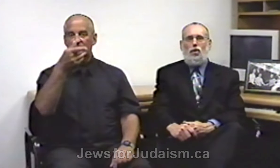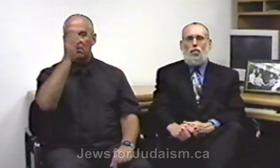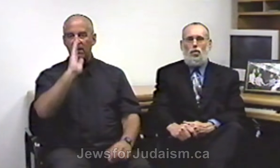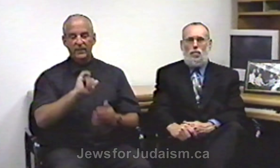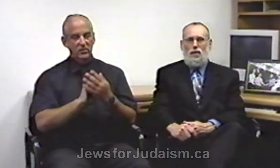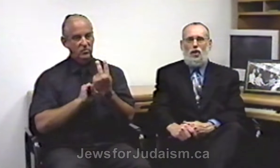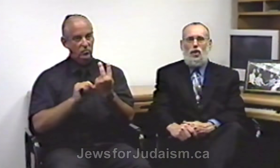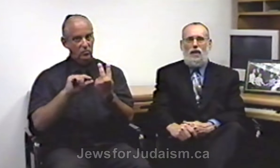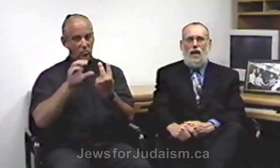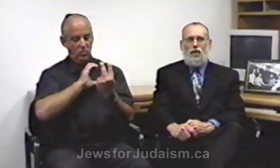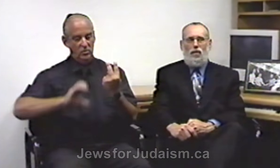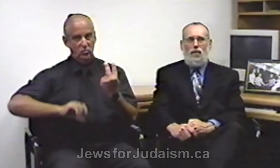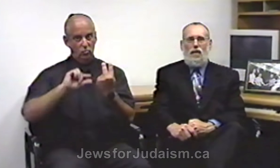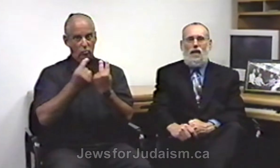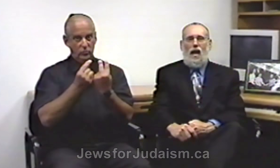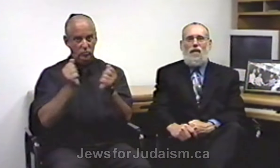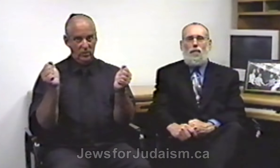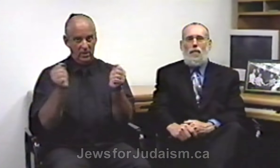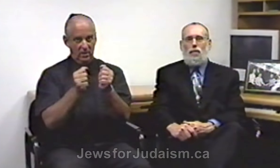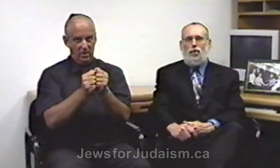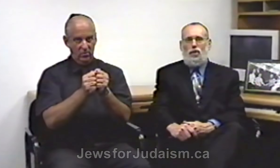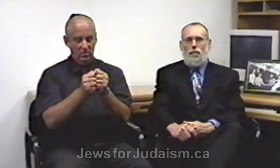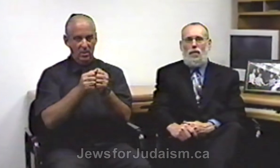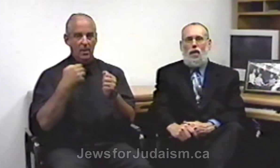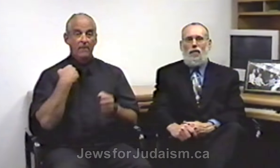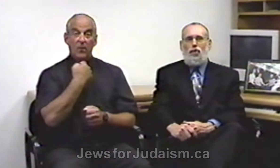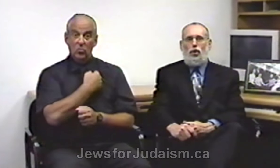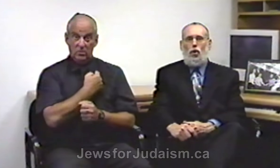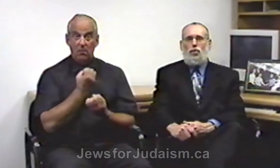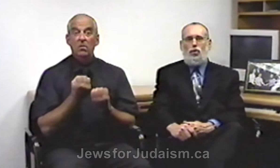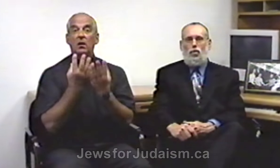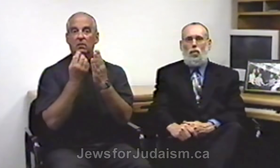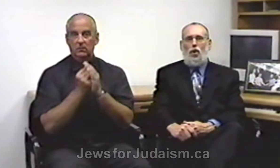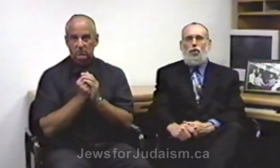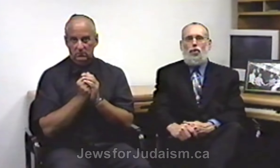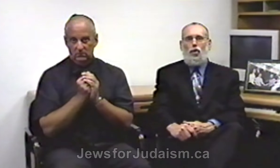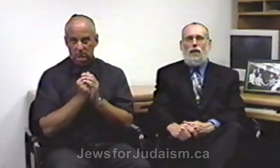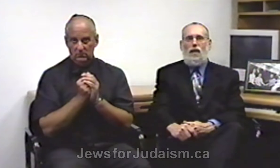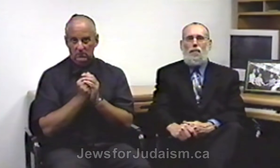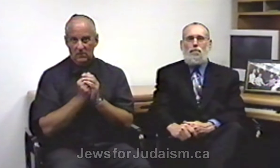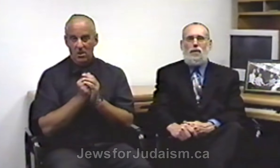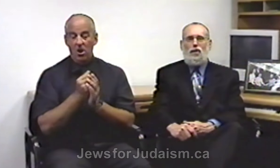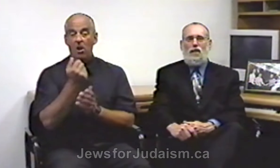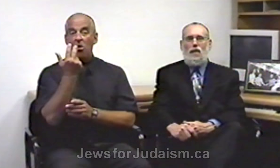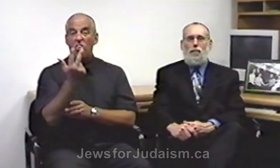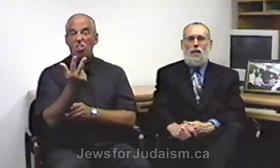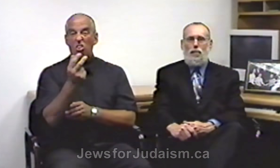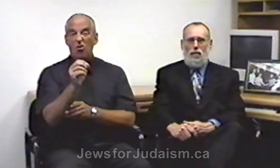groups together have a membership of close to 30 million people.